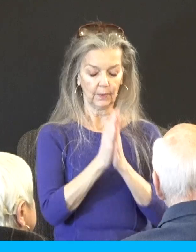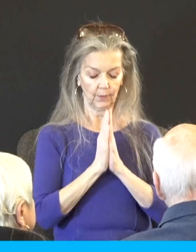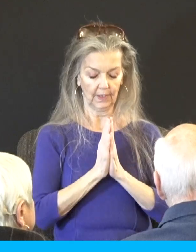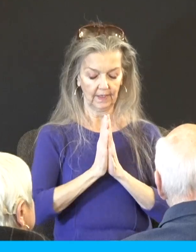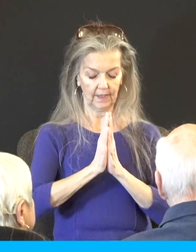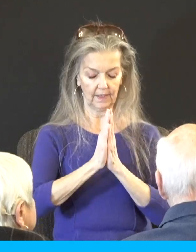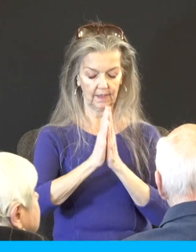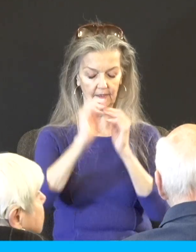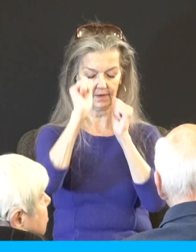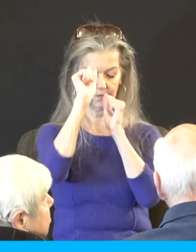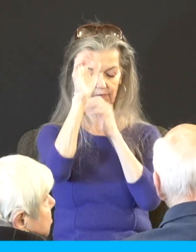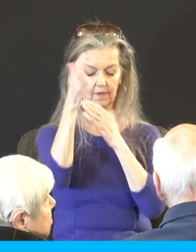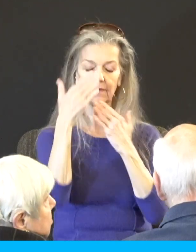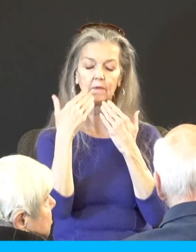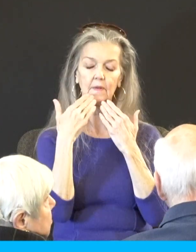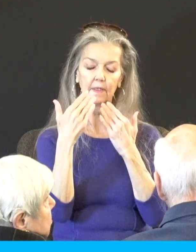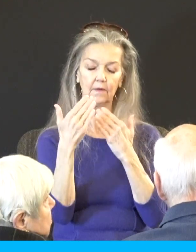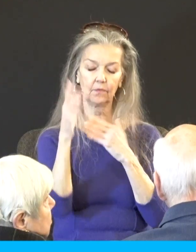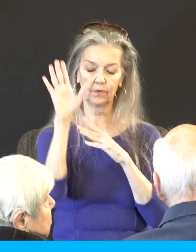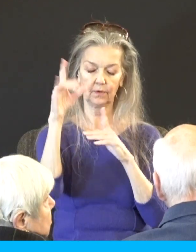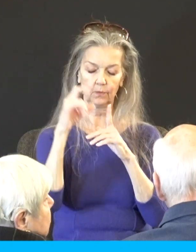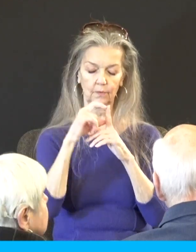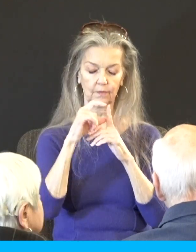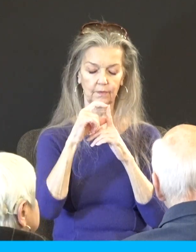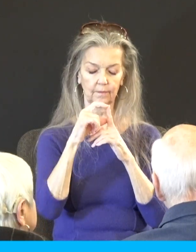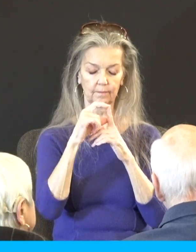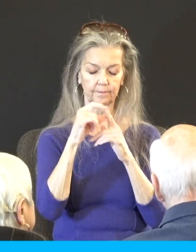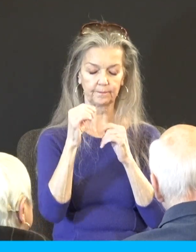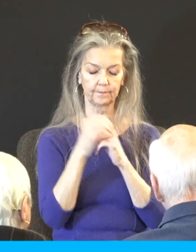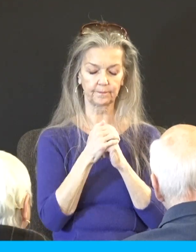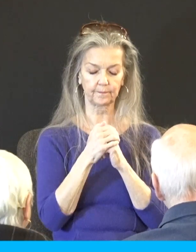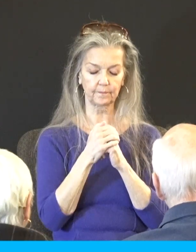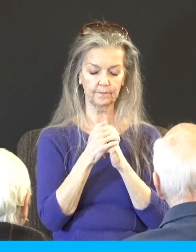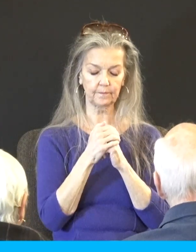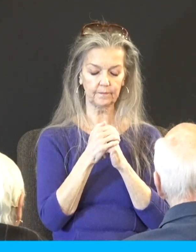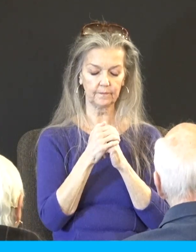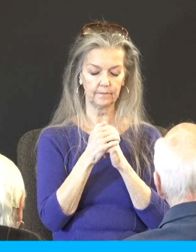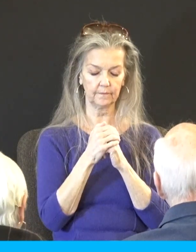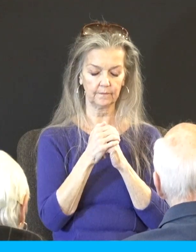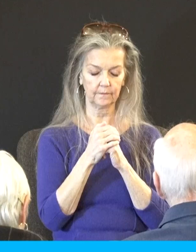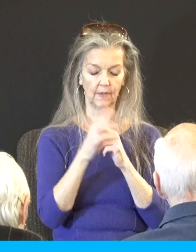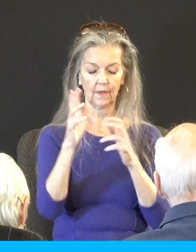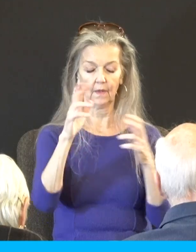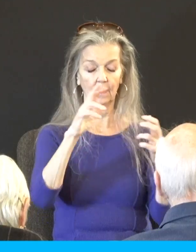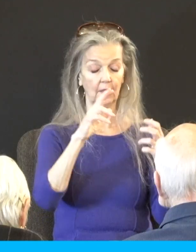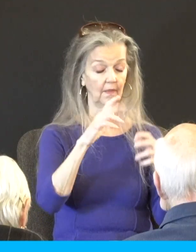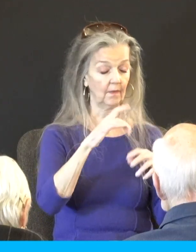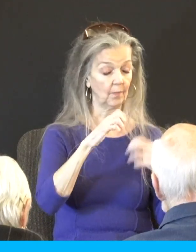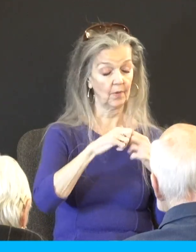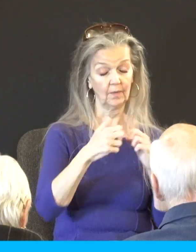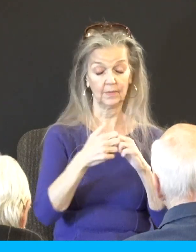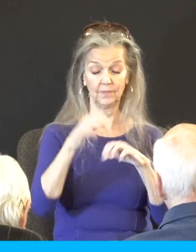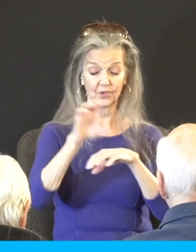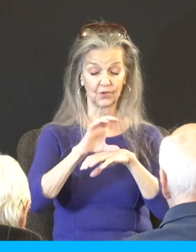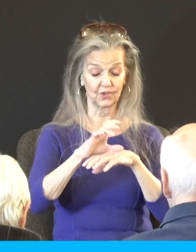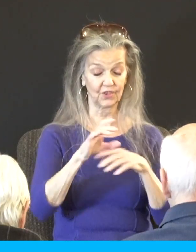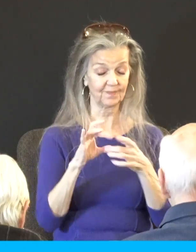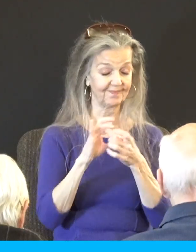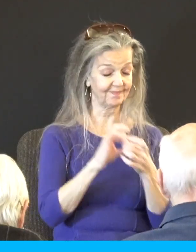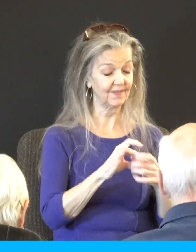Lord, as we head into, well, in many ways, the problem church of the early churches, what a